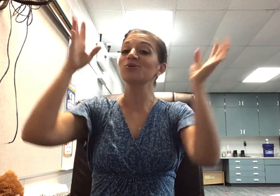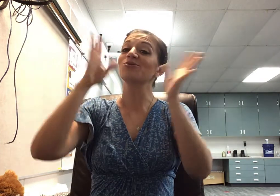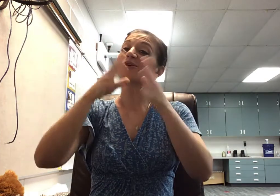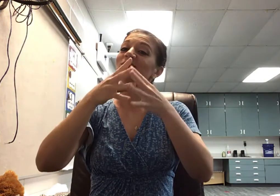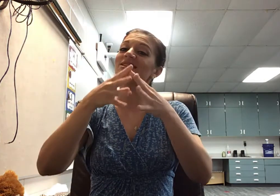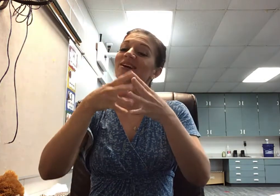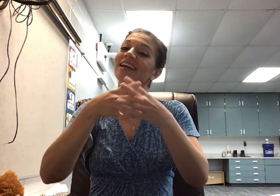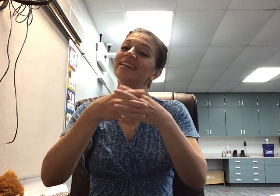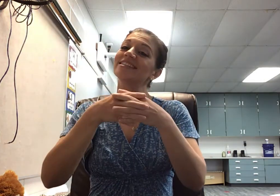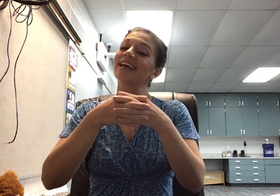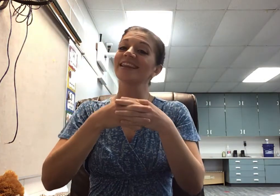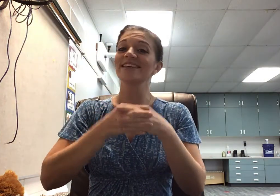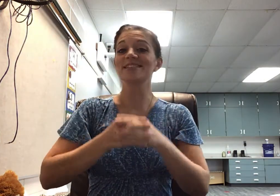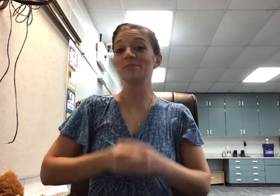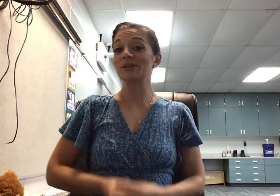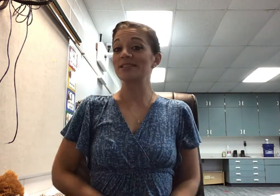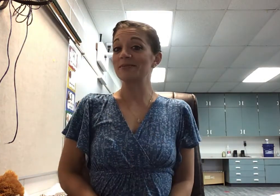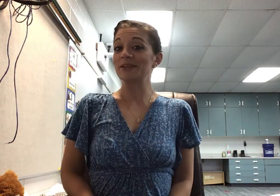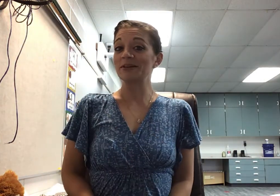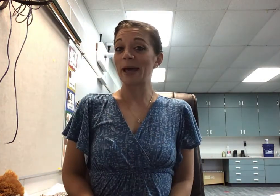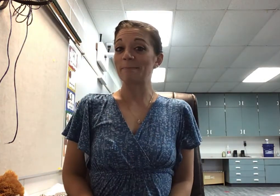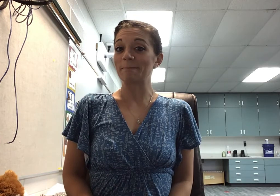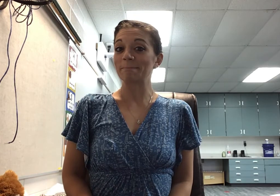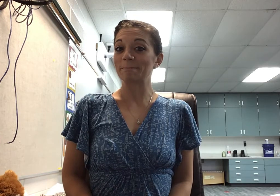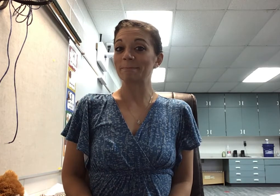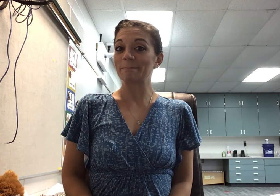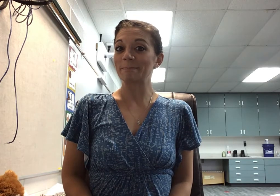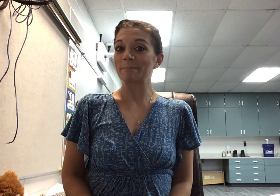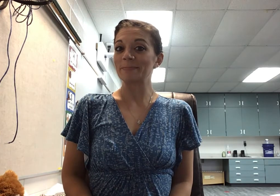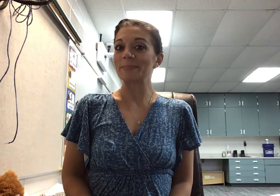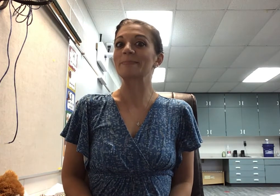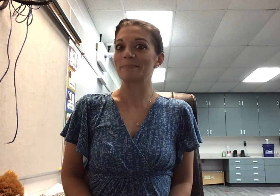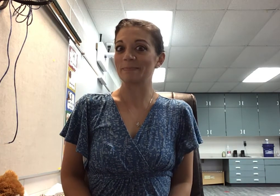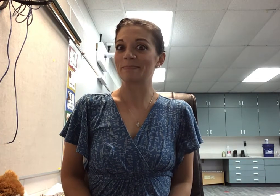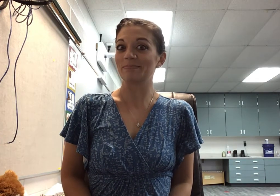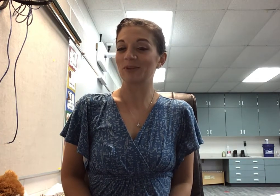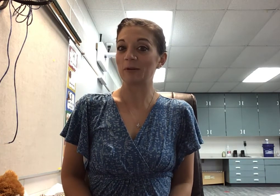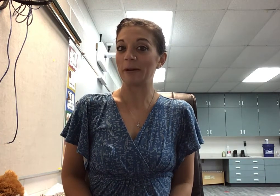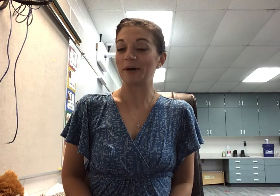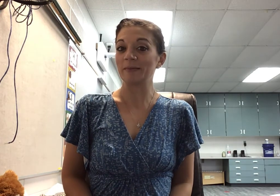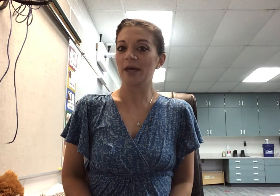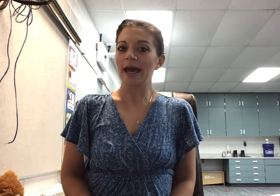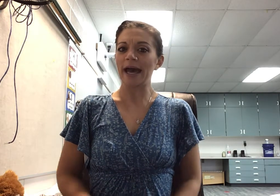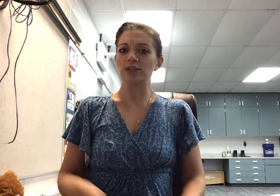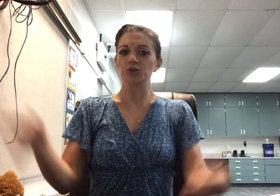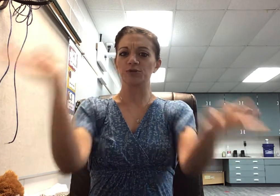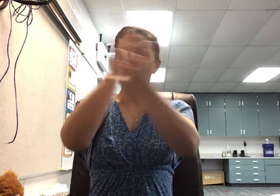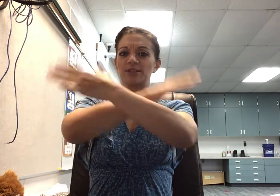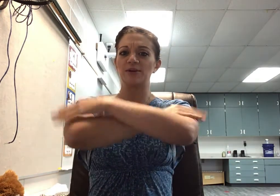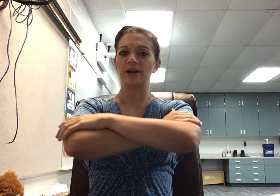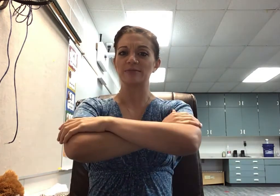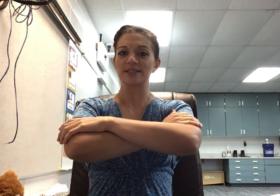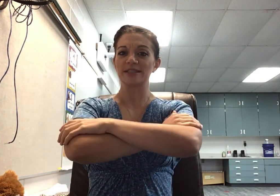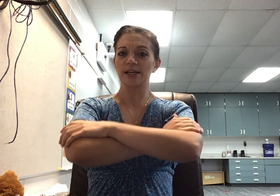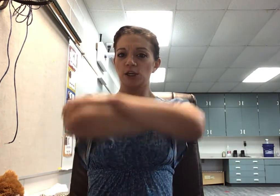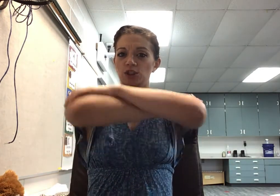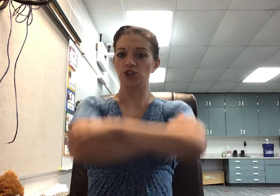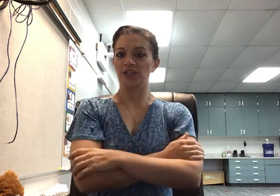folds their hands like this and puts them in their lap? Mm-hmm. Grandma. And who folds their arms just